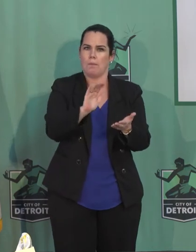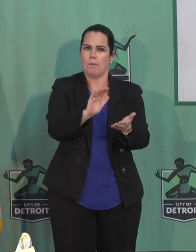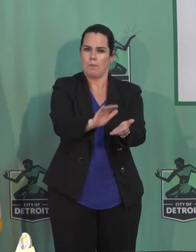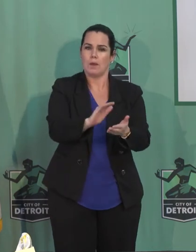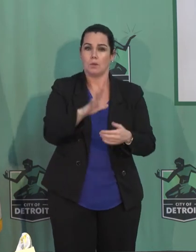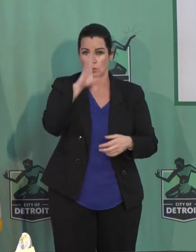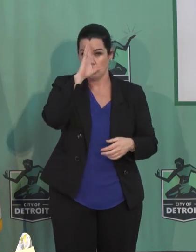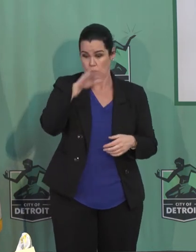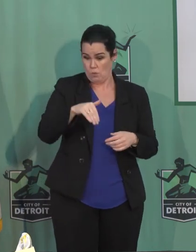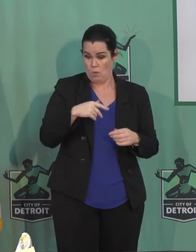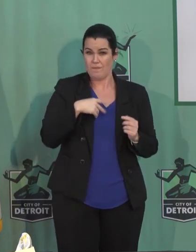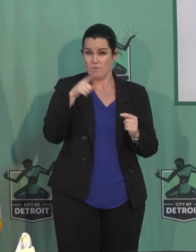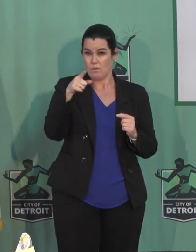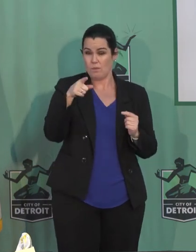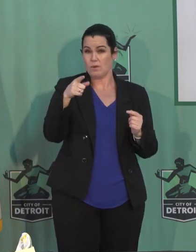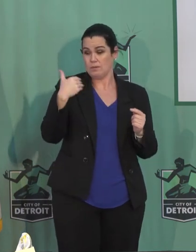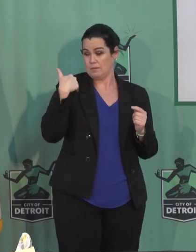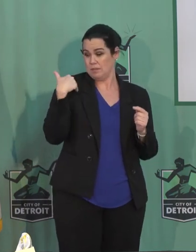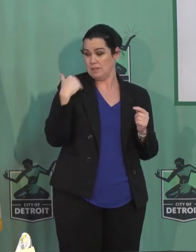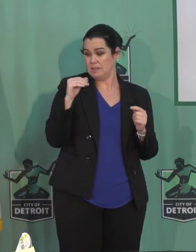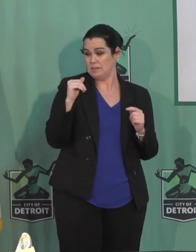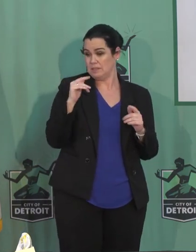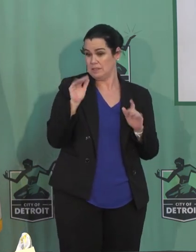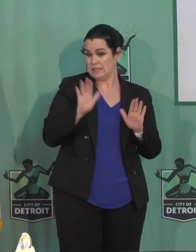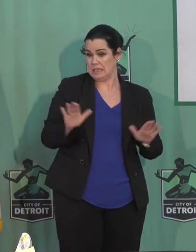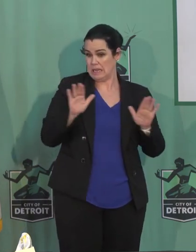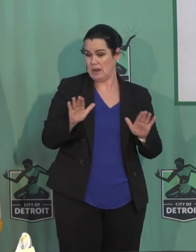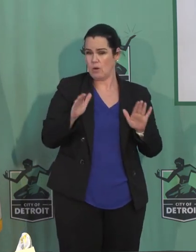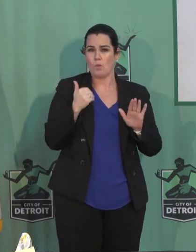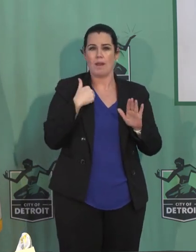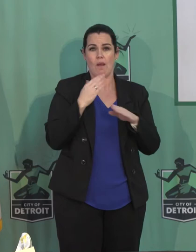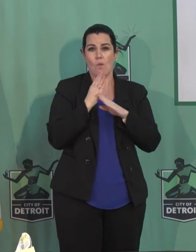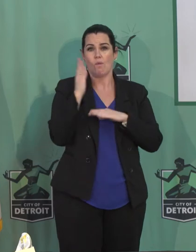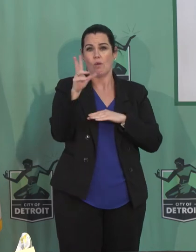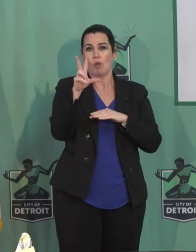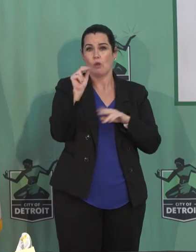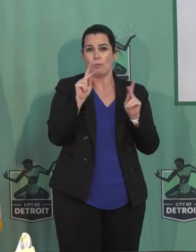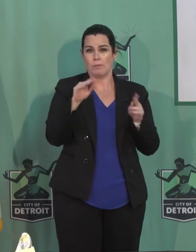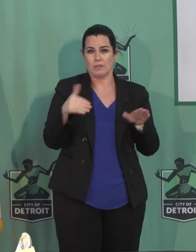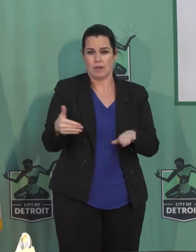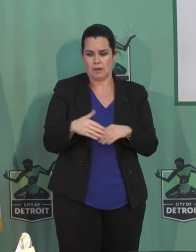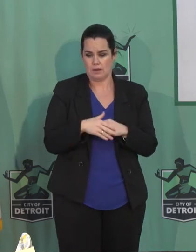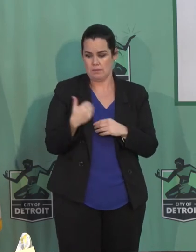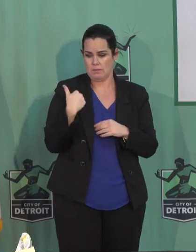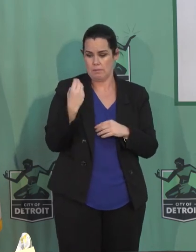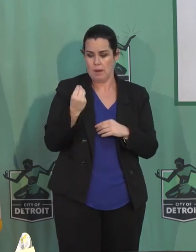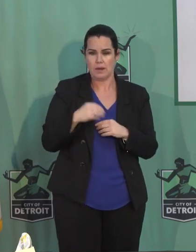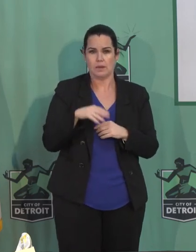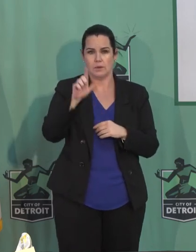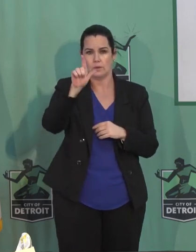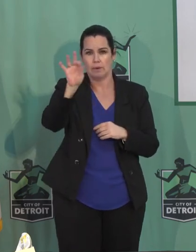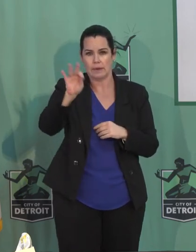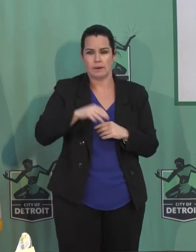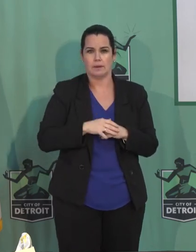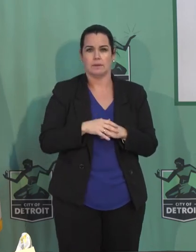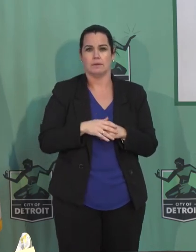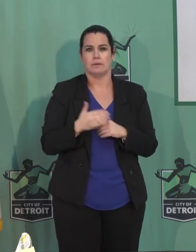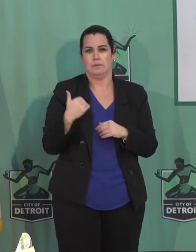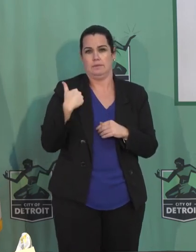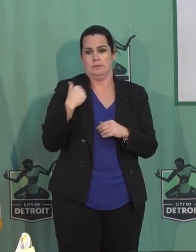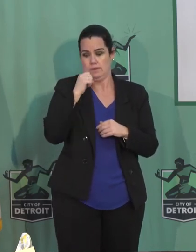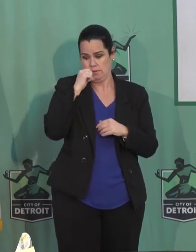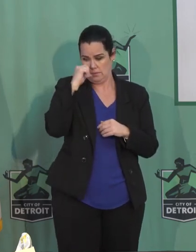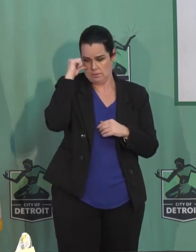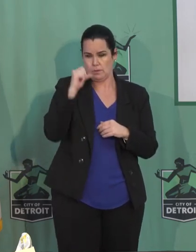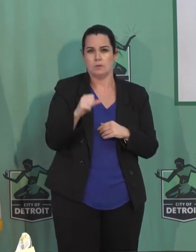Sunday, we had more than 30 deaths in the city, on Monday, 29, on Tuesday, 25, and today,